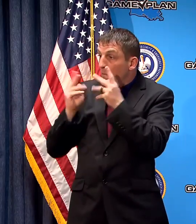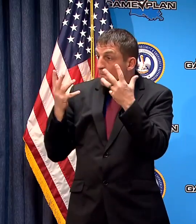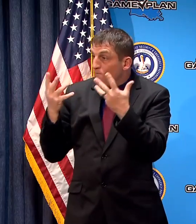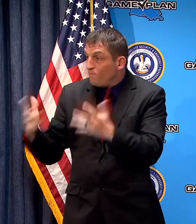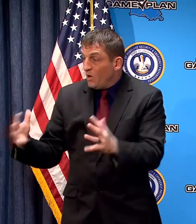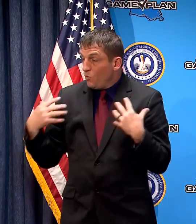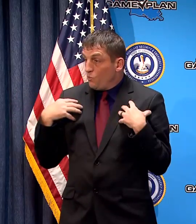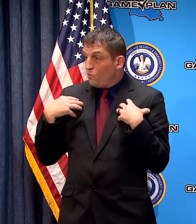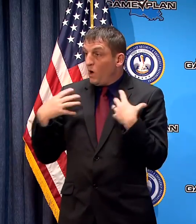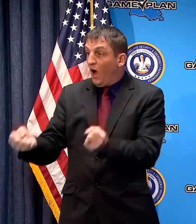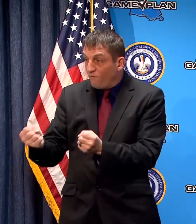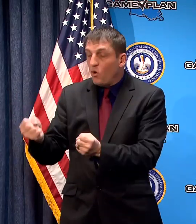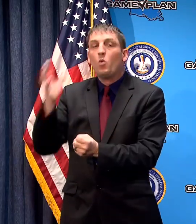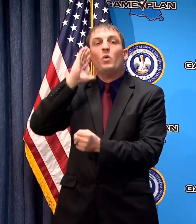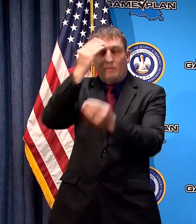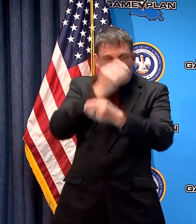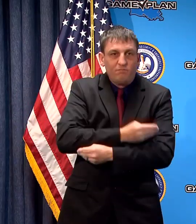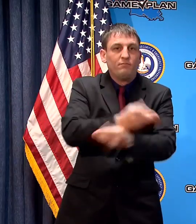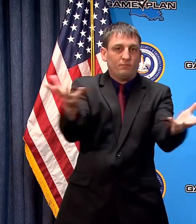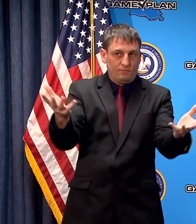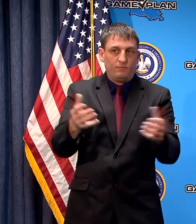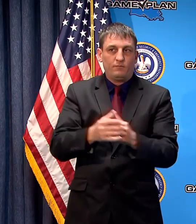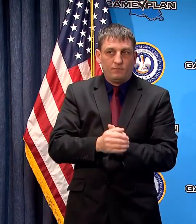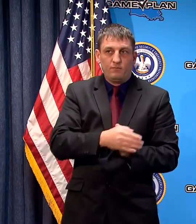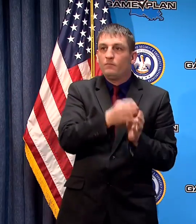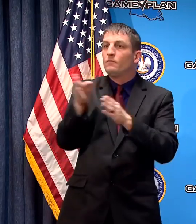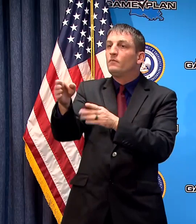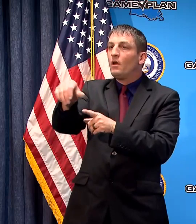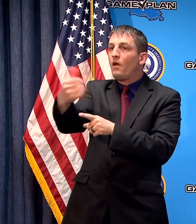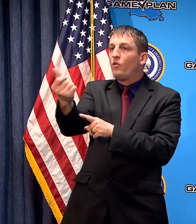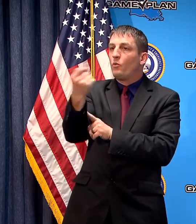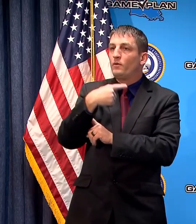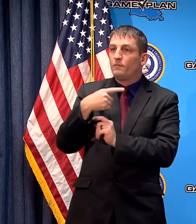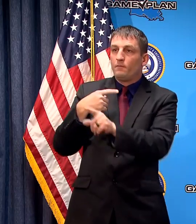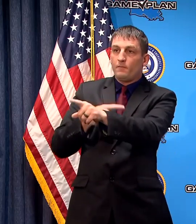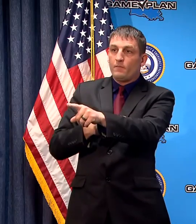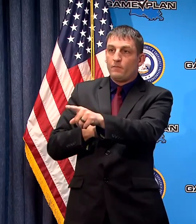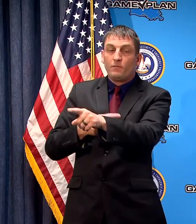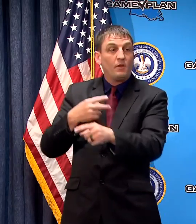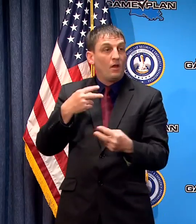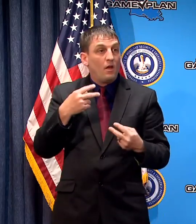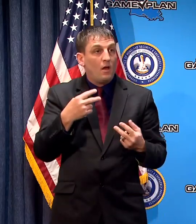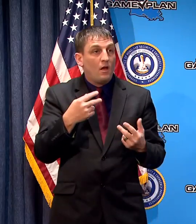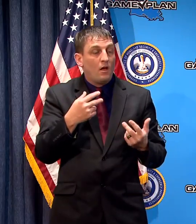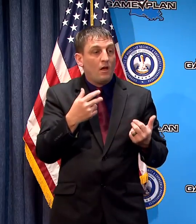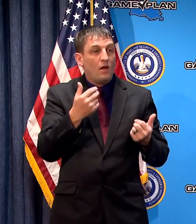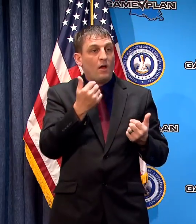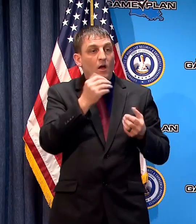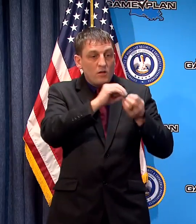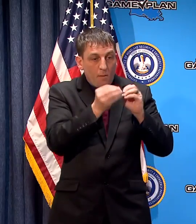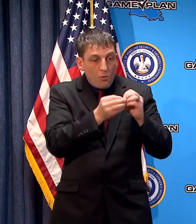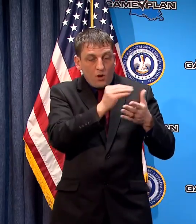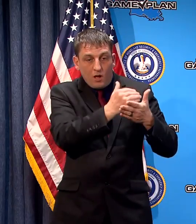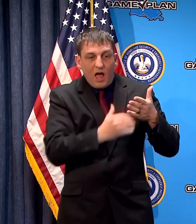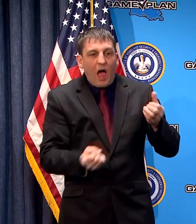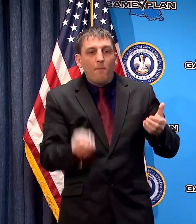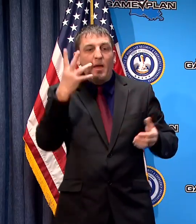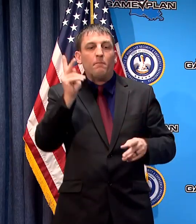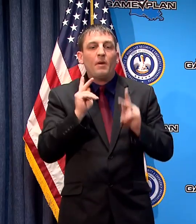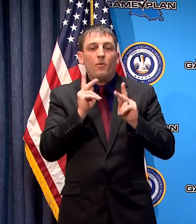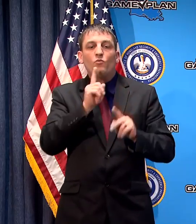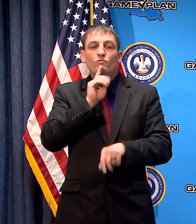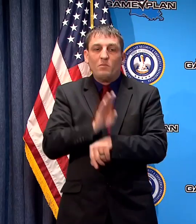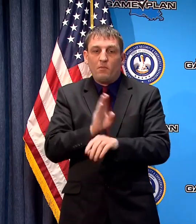have recovered from COVID-19 yes sir do you have any numbers as far as how many people are hospitalized because of COVID-19